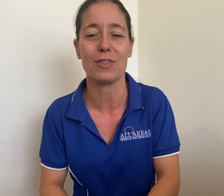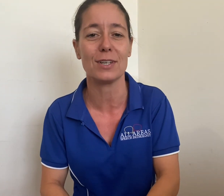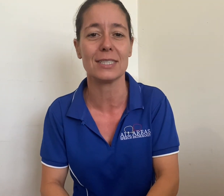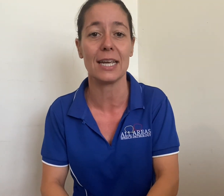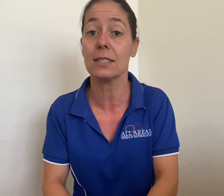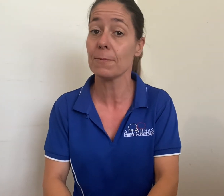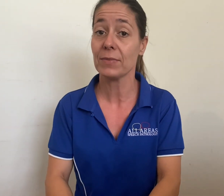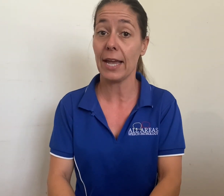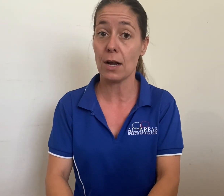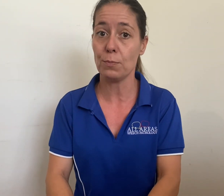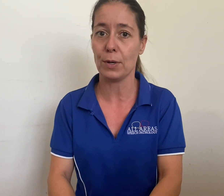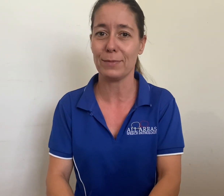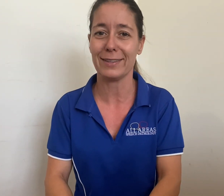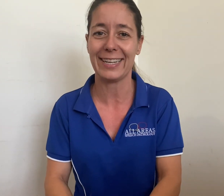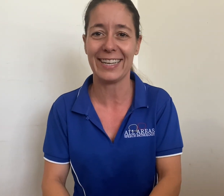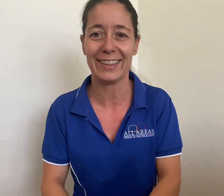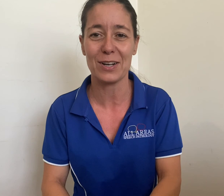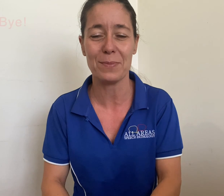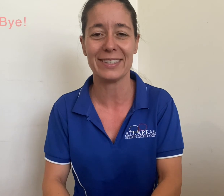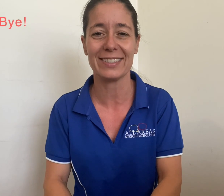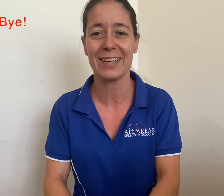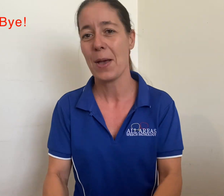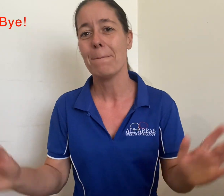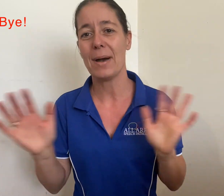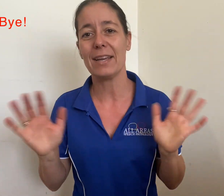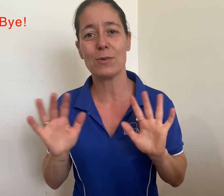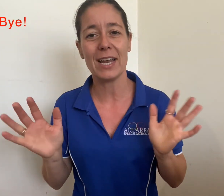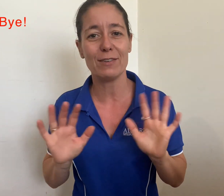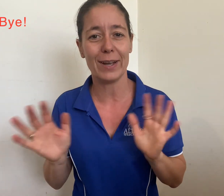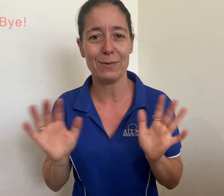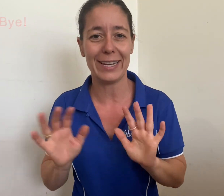Thursdays. And I'll pop the link in the comments. Bye everyone. Have a great week.